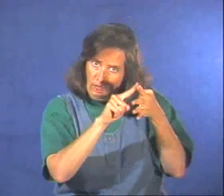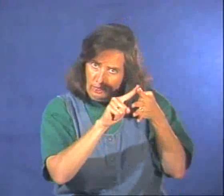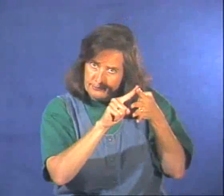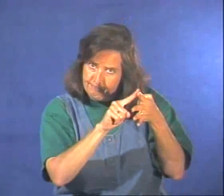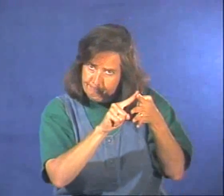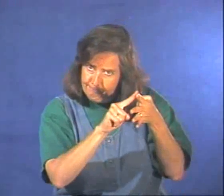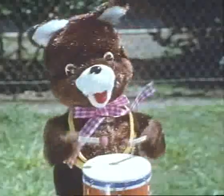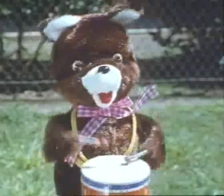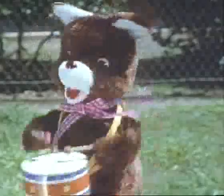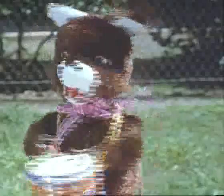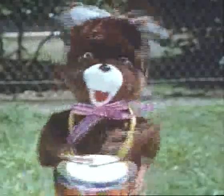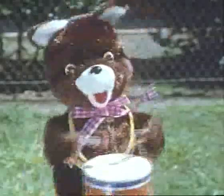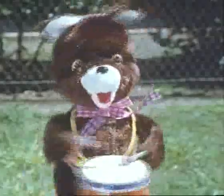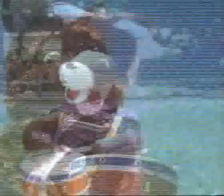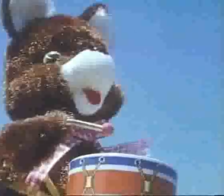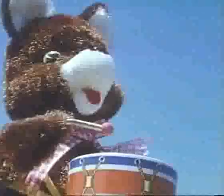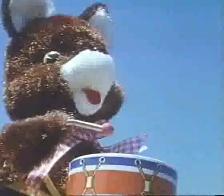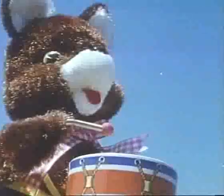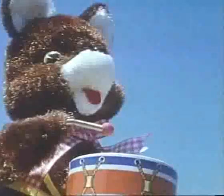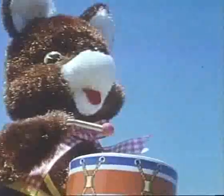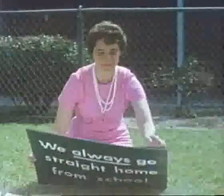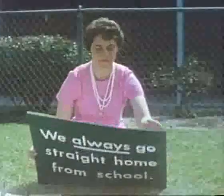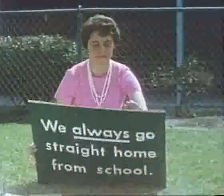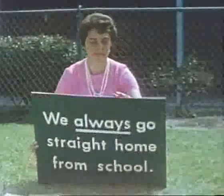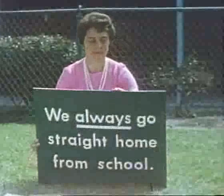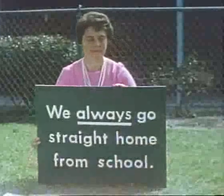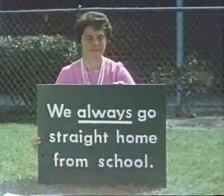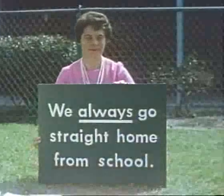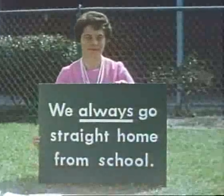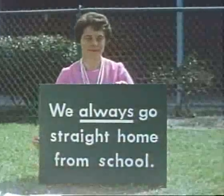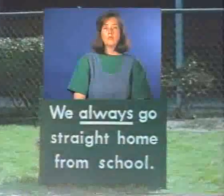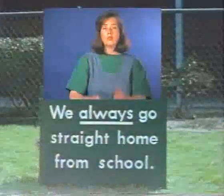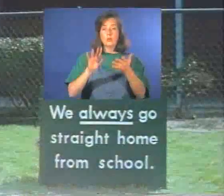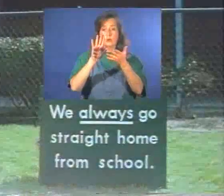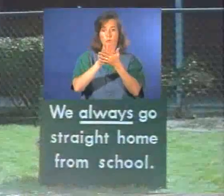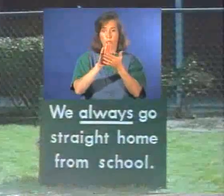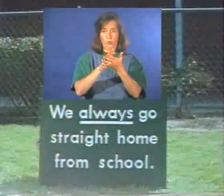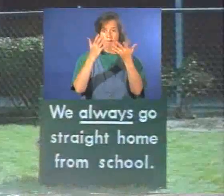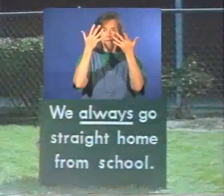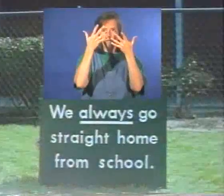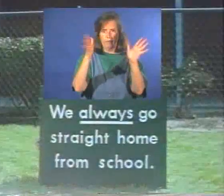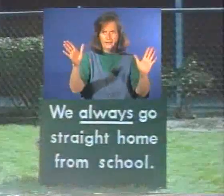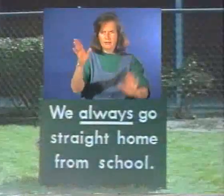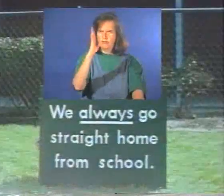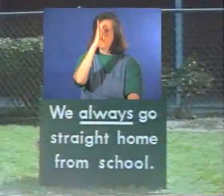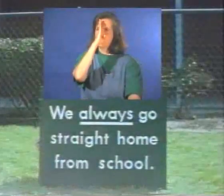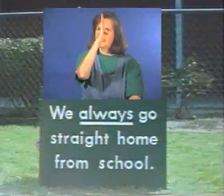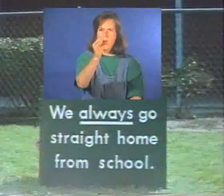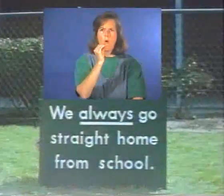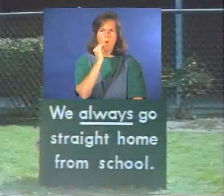we always go straight home from